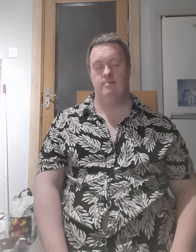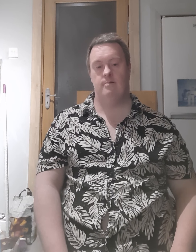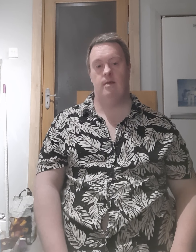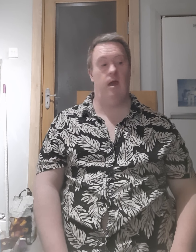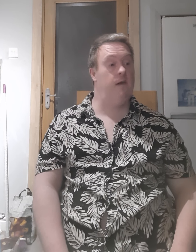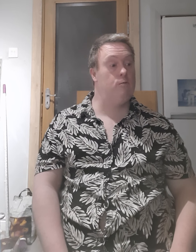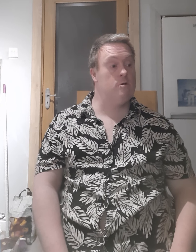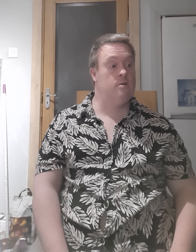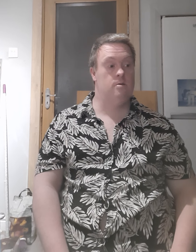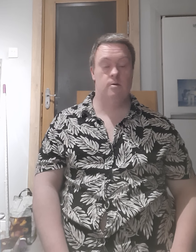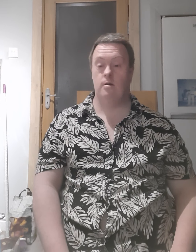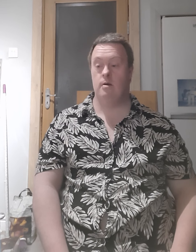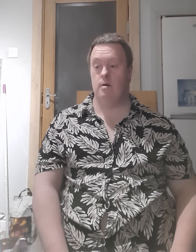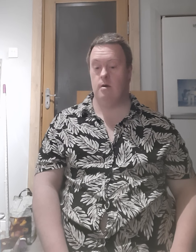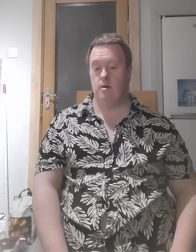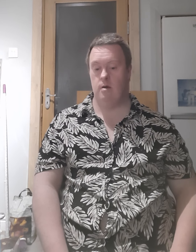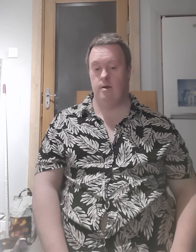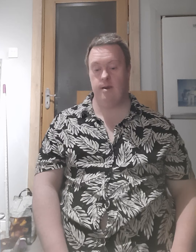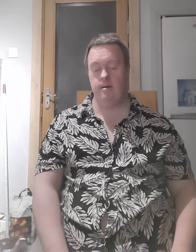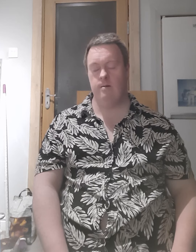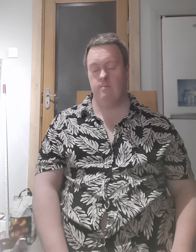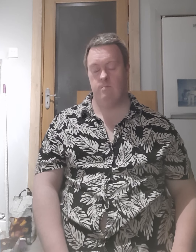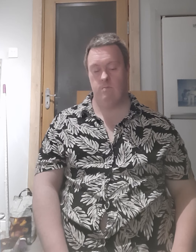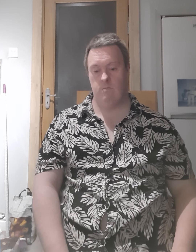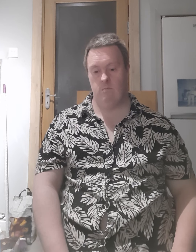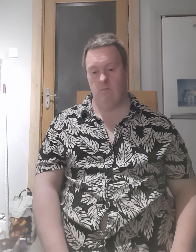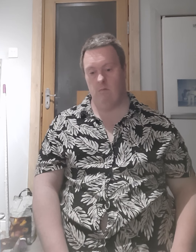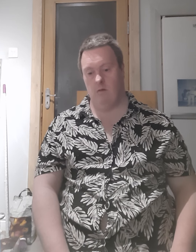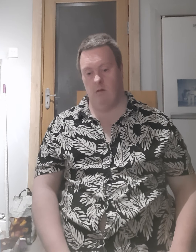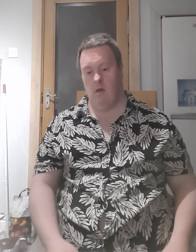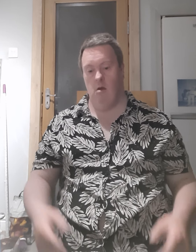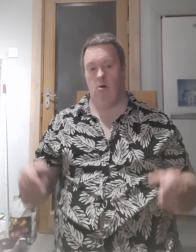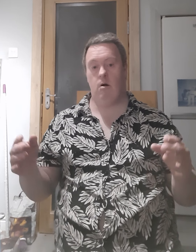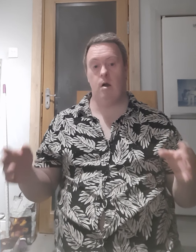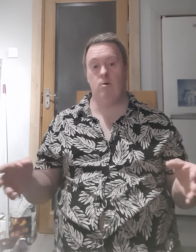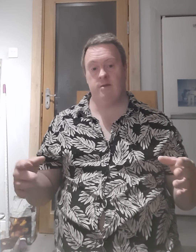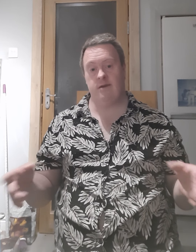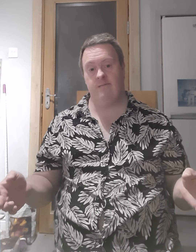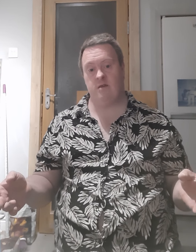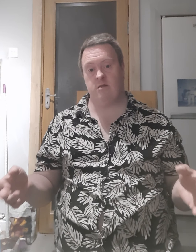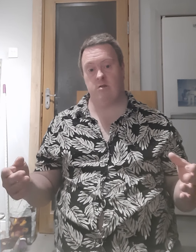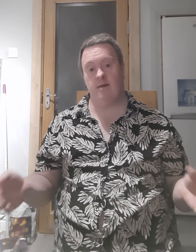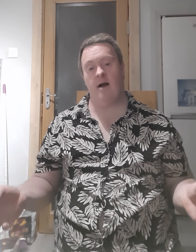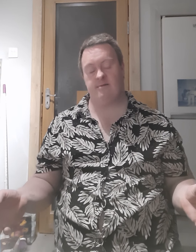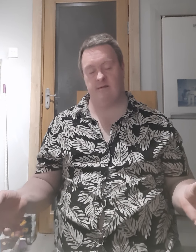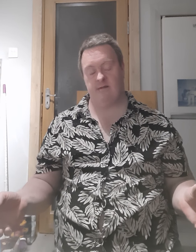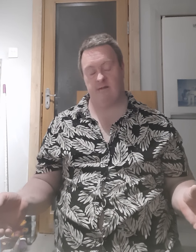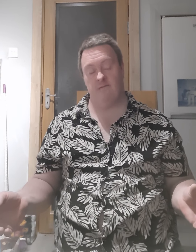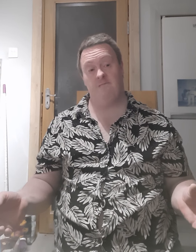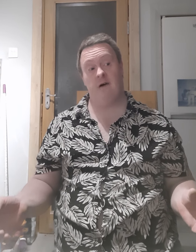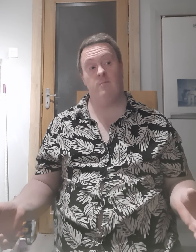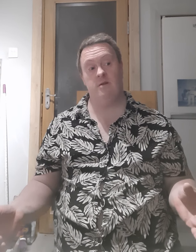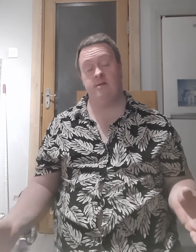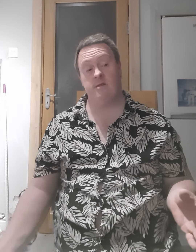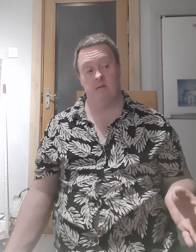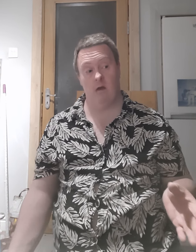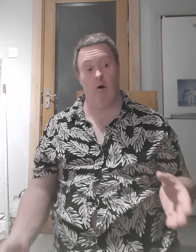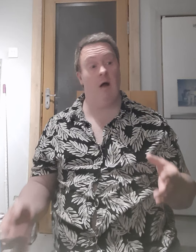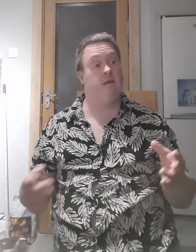Fans, everyone here, I want to give this to Jackson's families. I have to